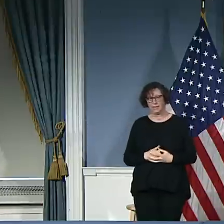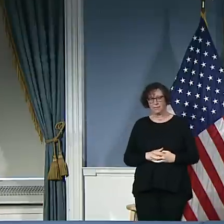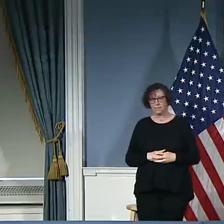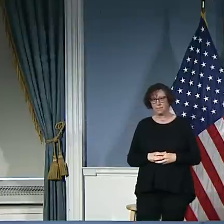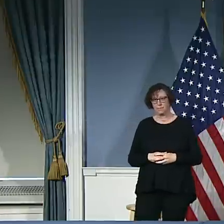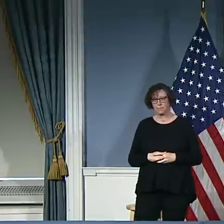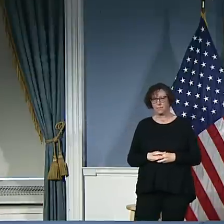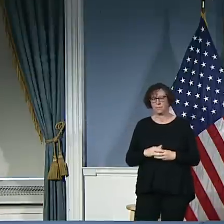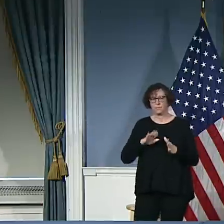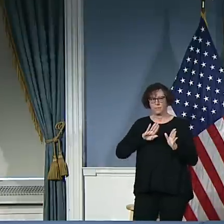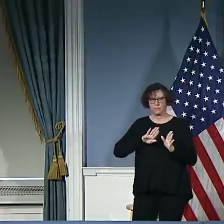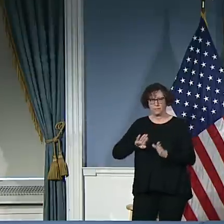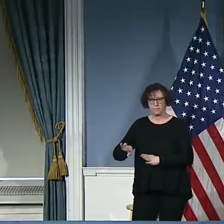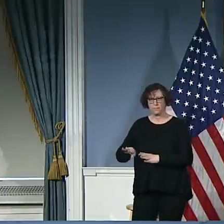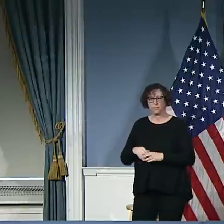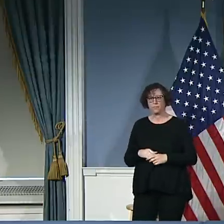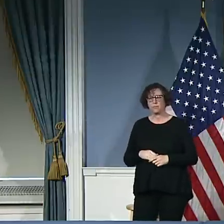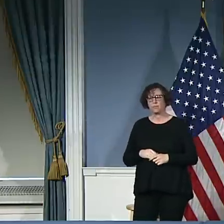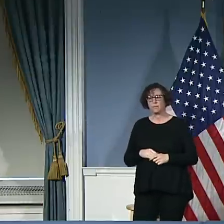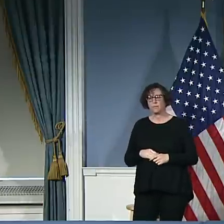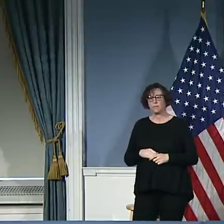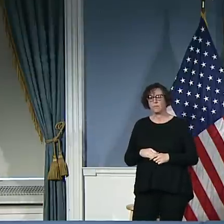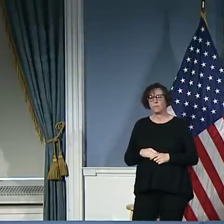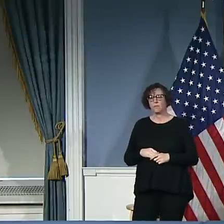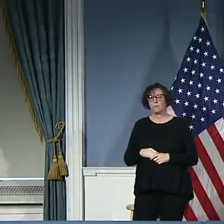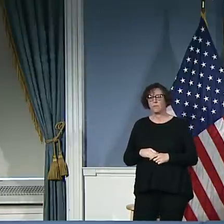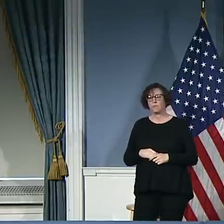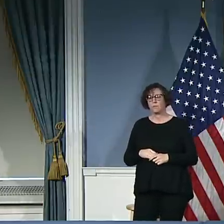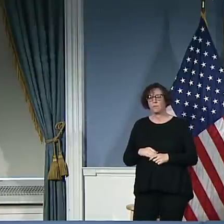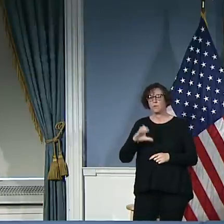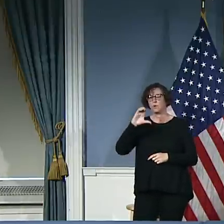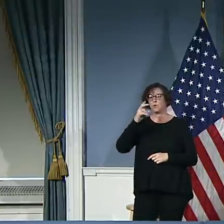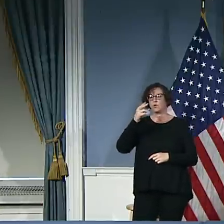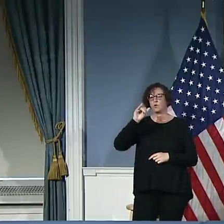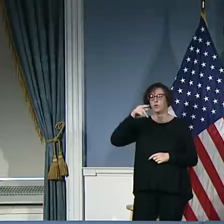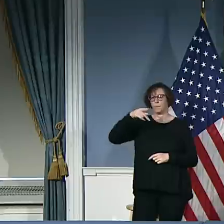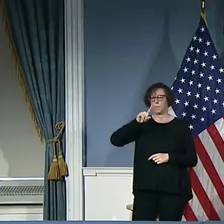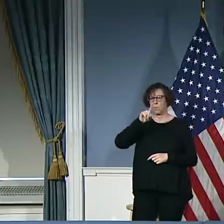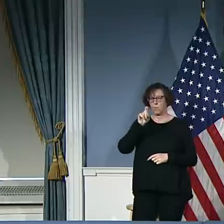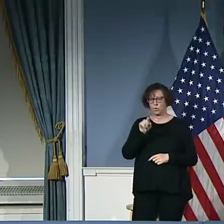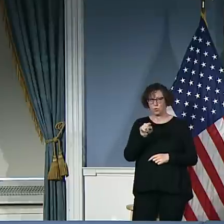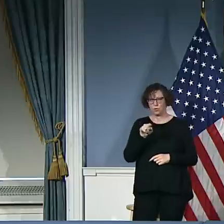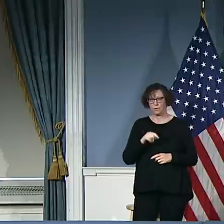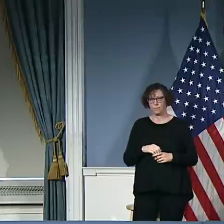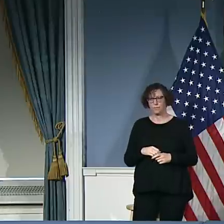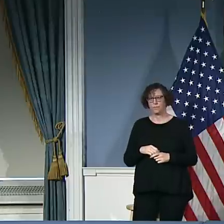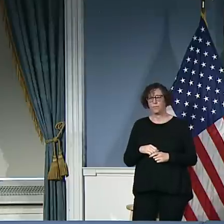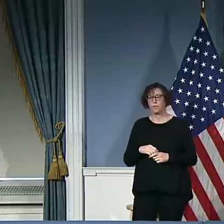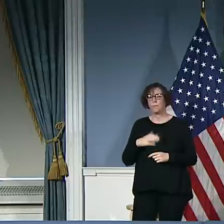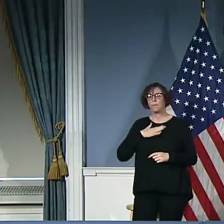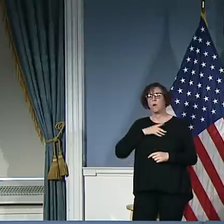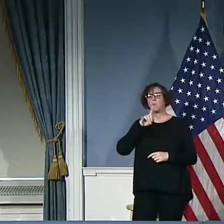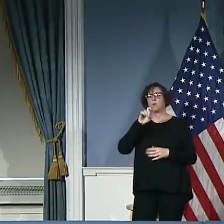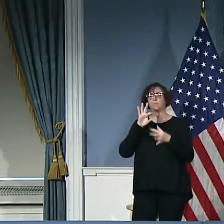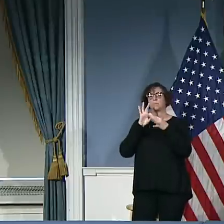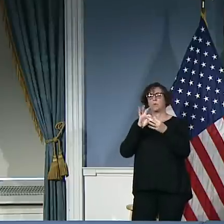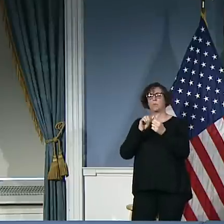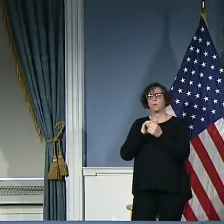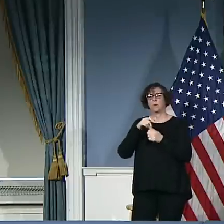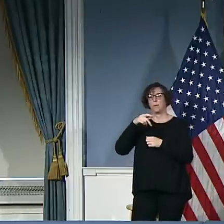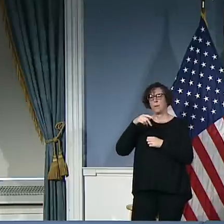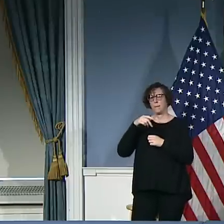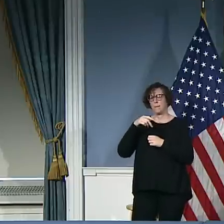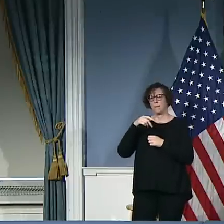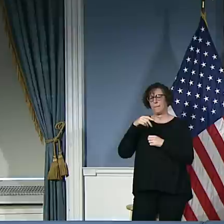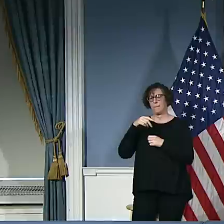Chip wanted to ask about the PEG program and I was wondering if Mel is going to be able to get those numbers in time for the